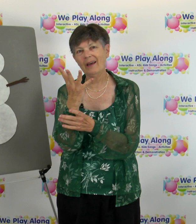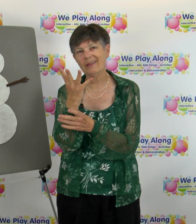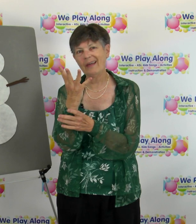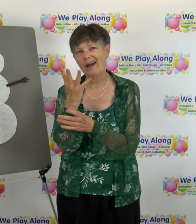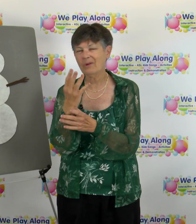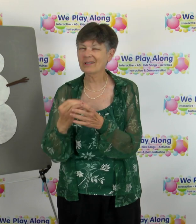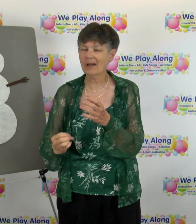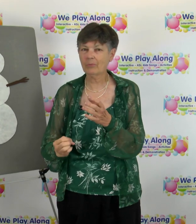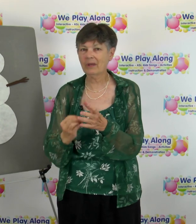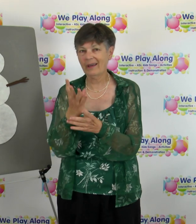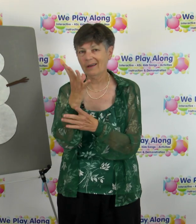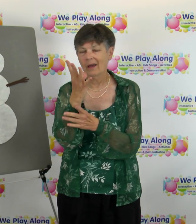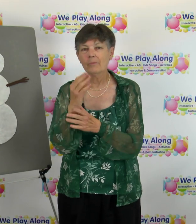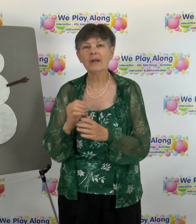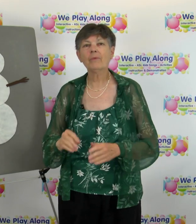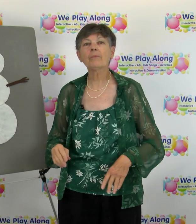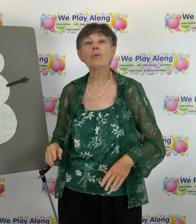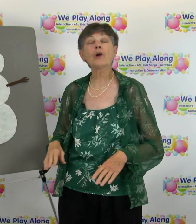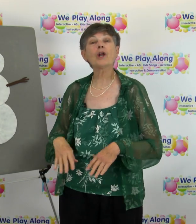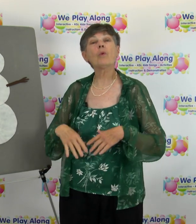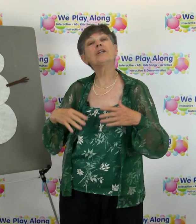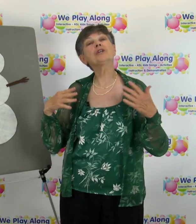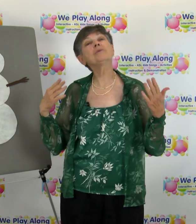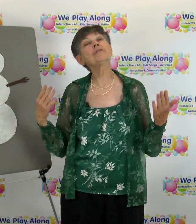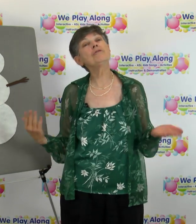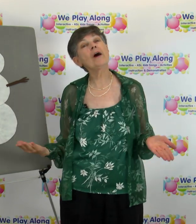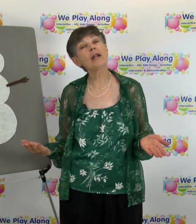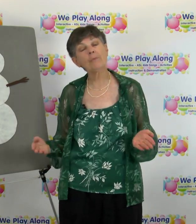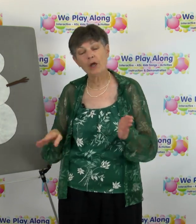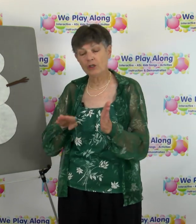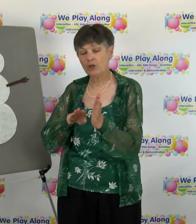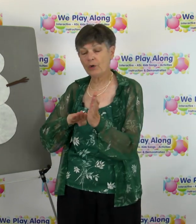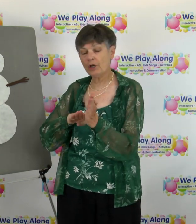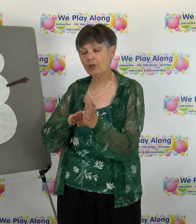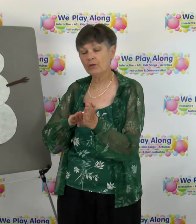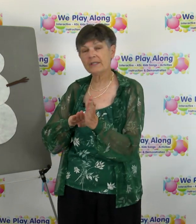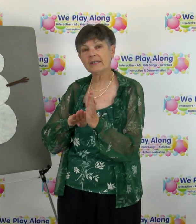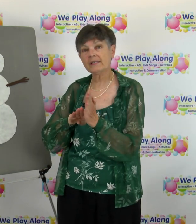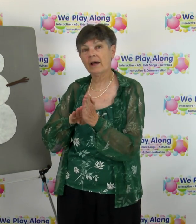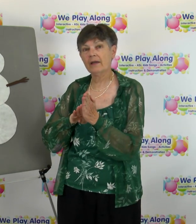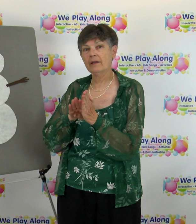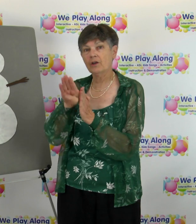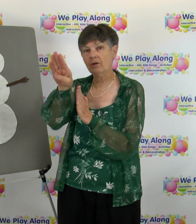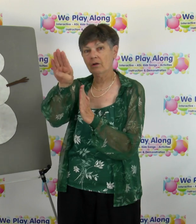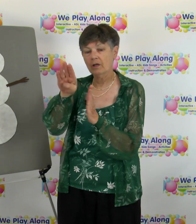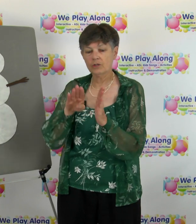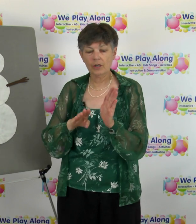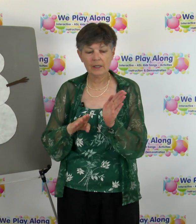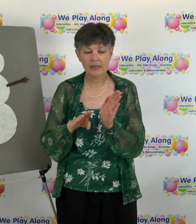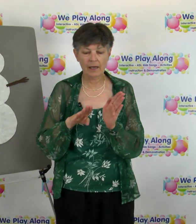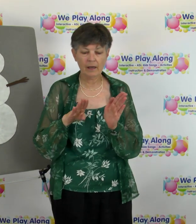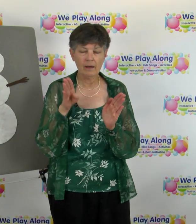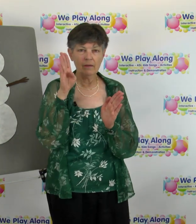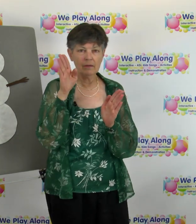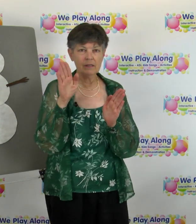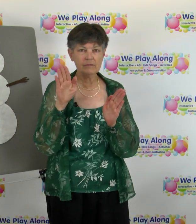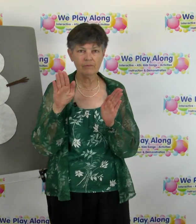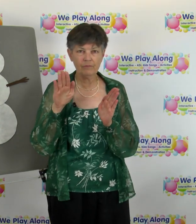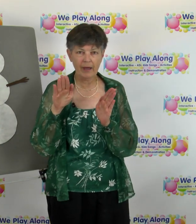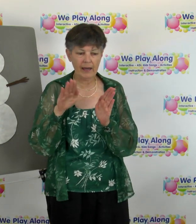like that well he's not a plant but anyway but we're gonna watch him develop so we're gonna use this sign here so you're gonna take this flat